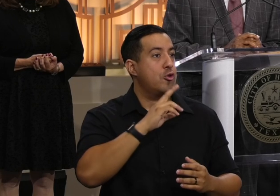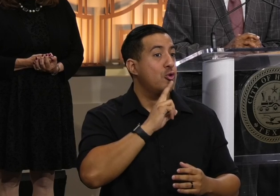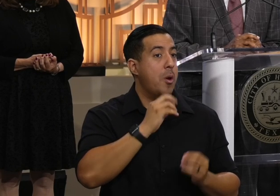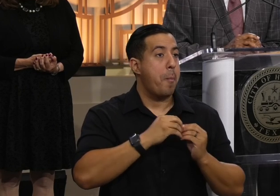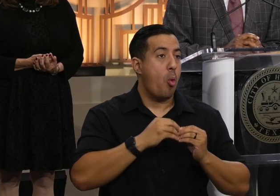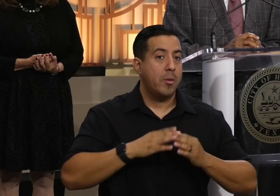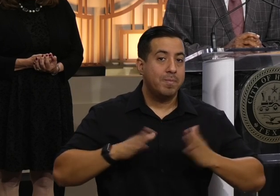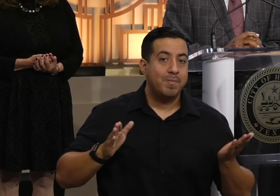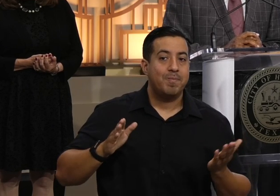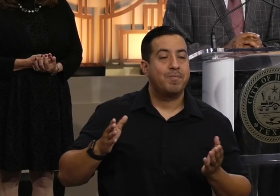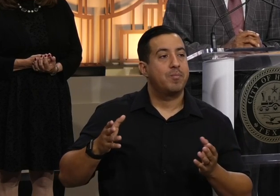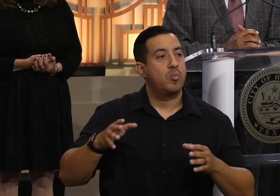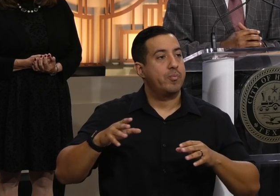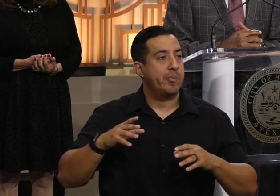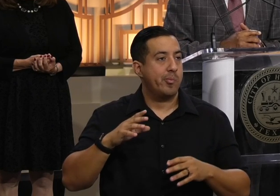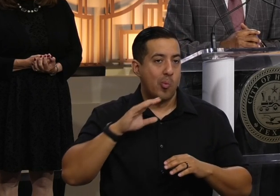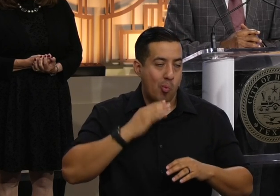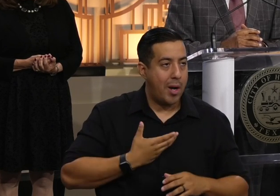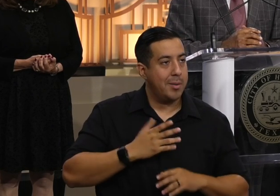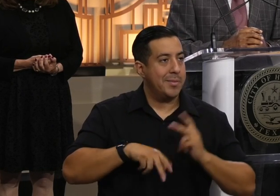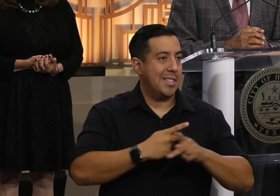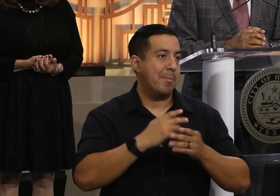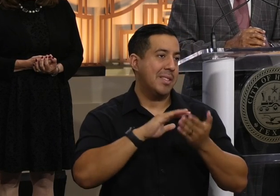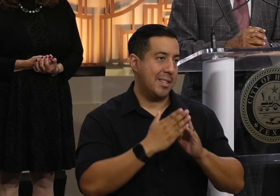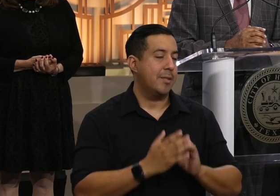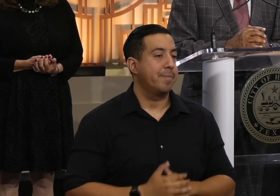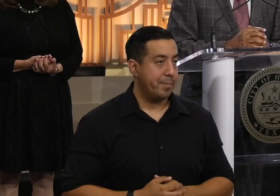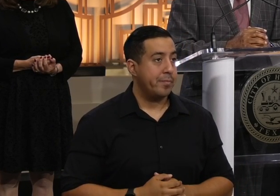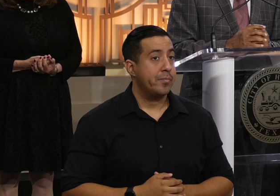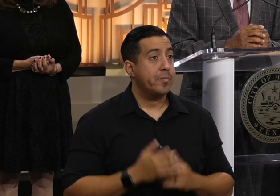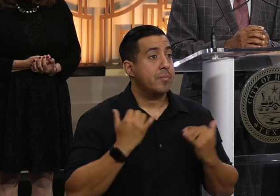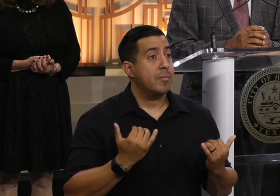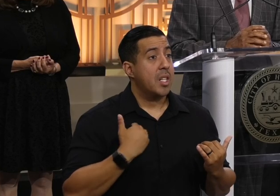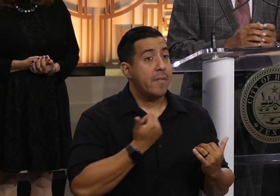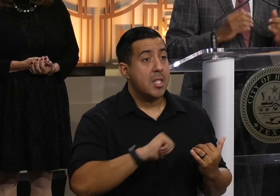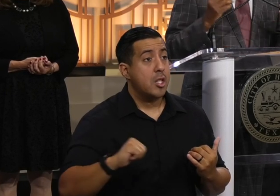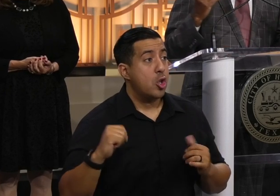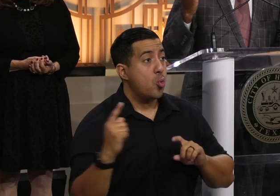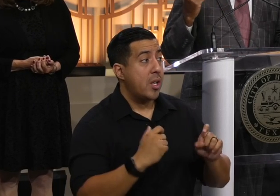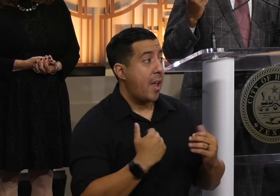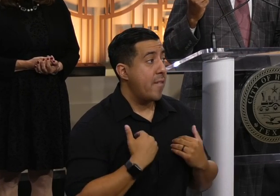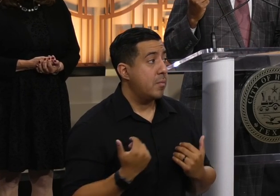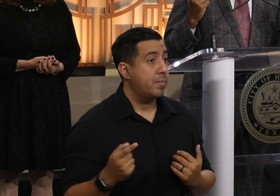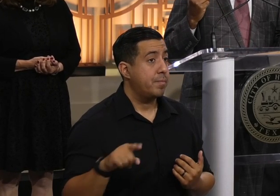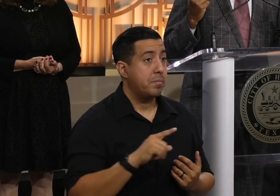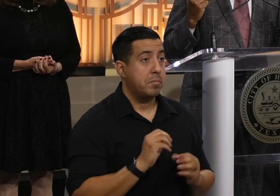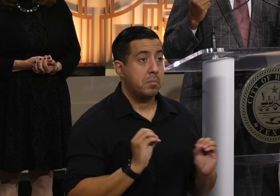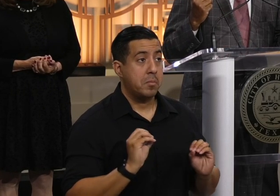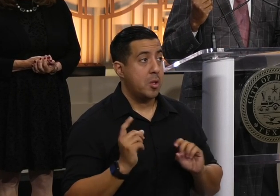our Afghan allies. So having said that, are there any questions that you may—